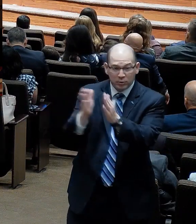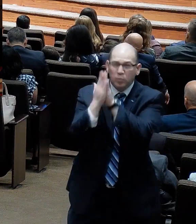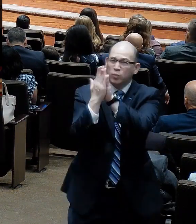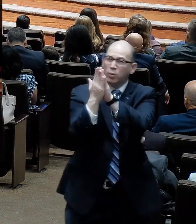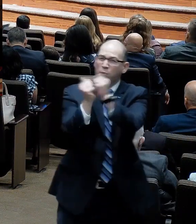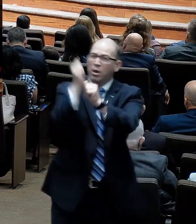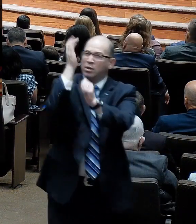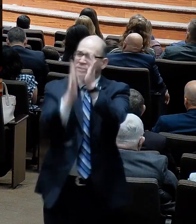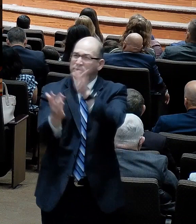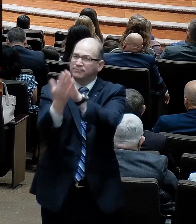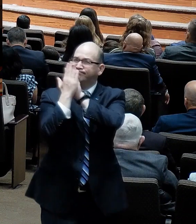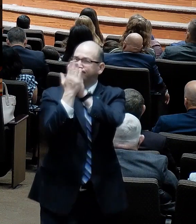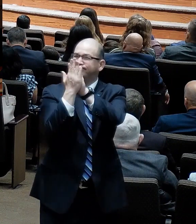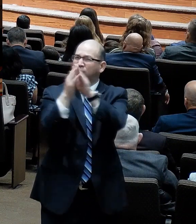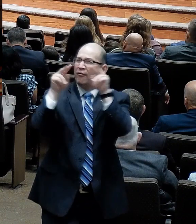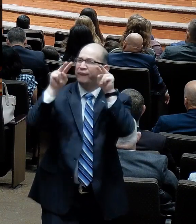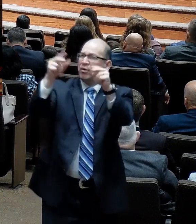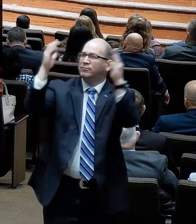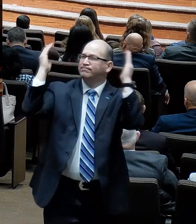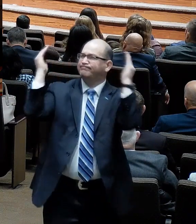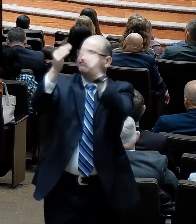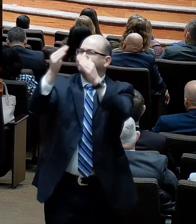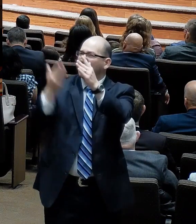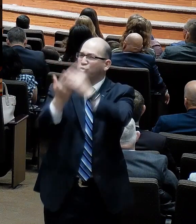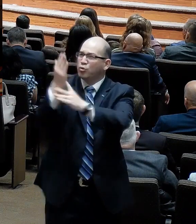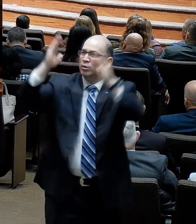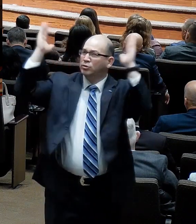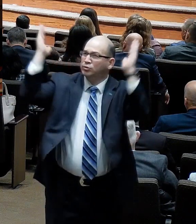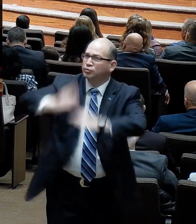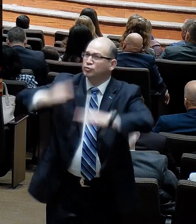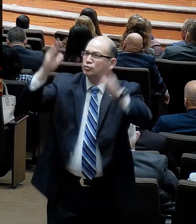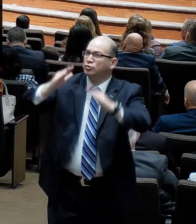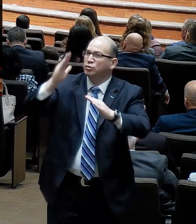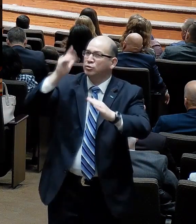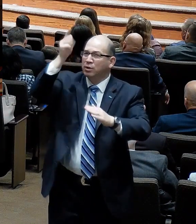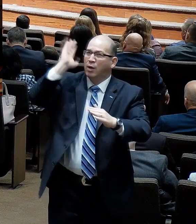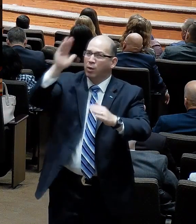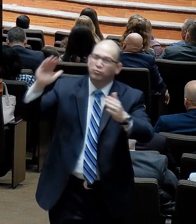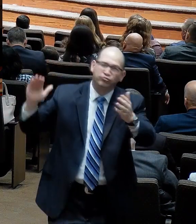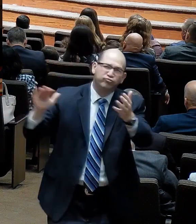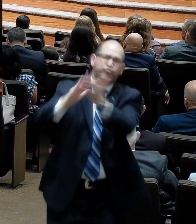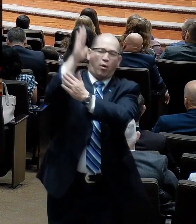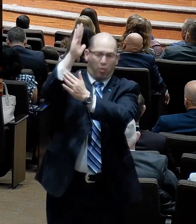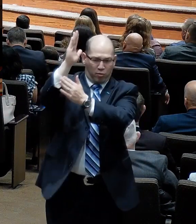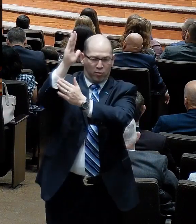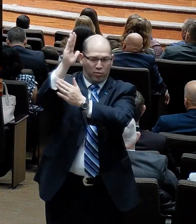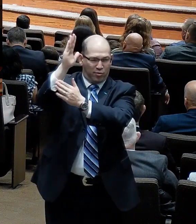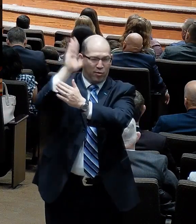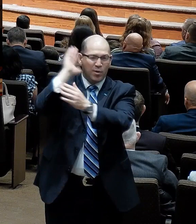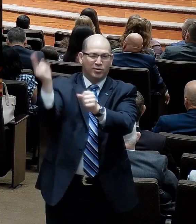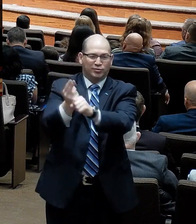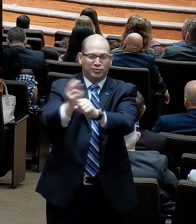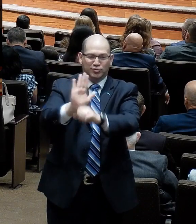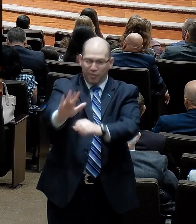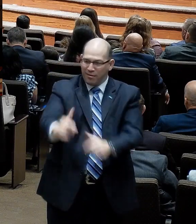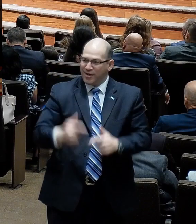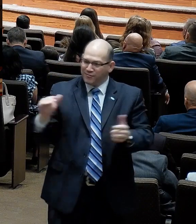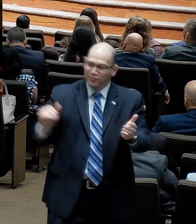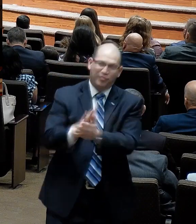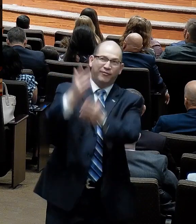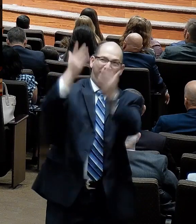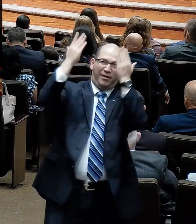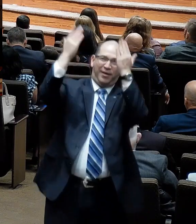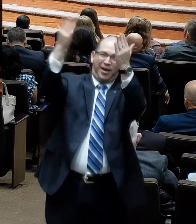your eyes on Jesus as you walk through that trial, God will not let you go through that without using your life to glorify him and to further the